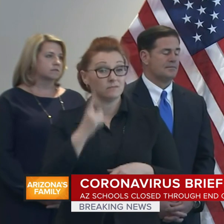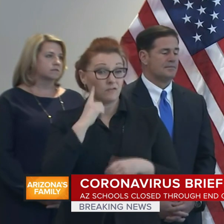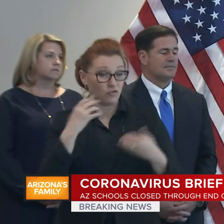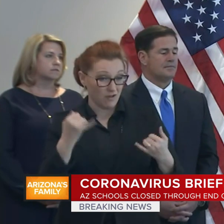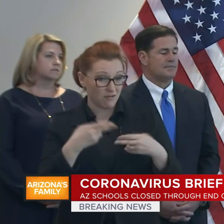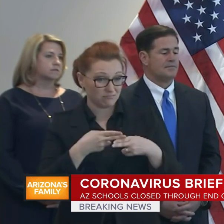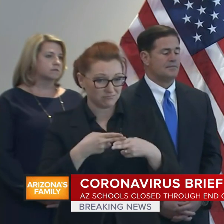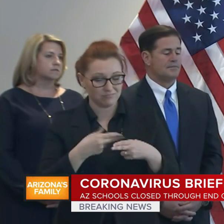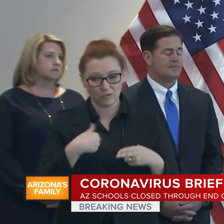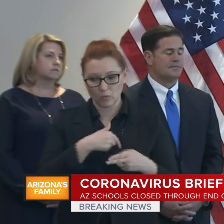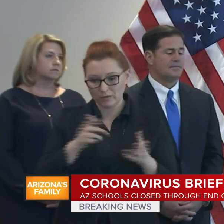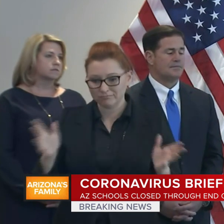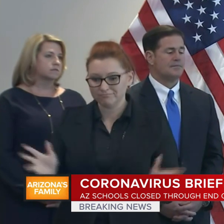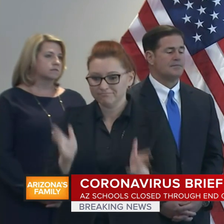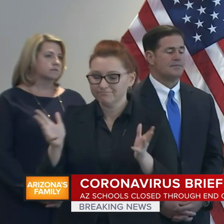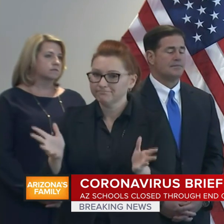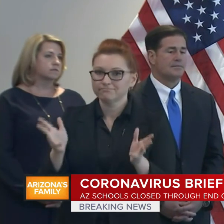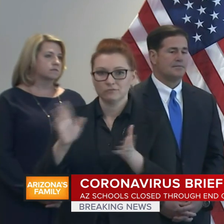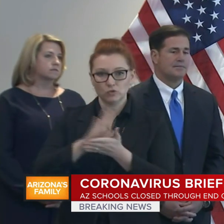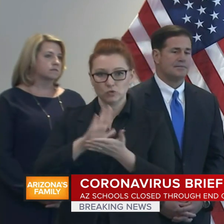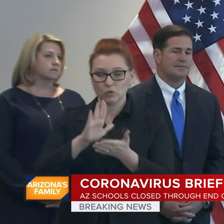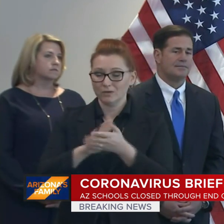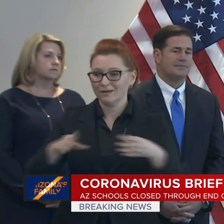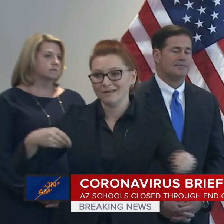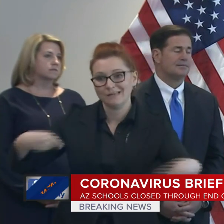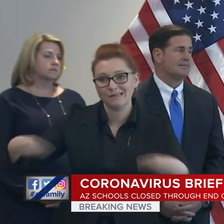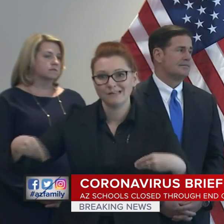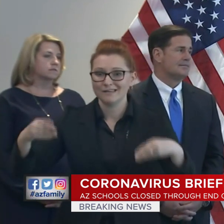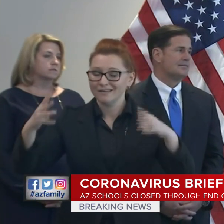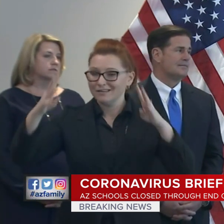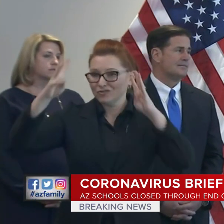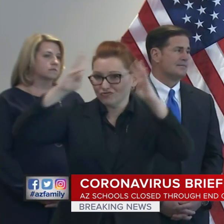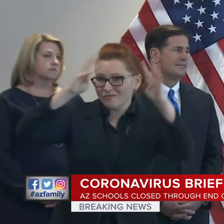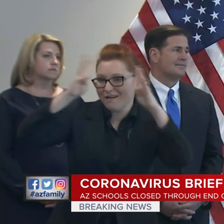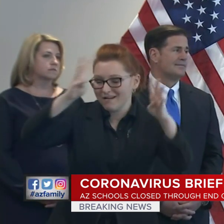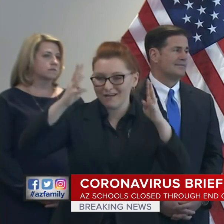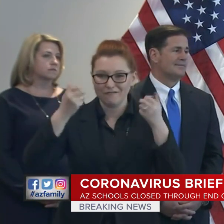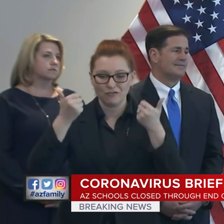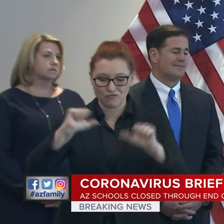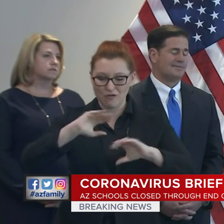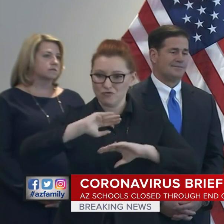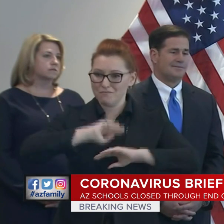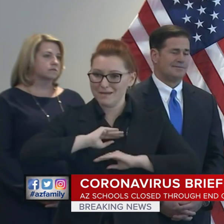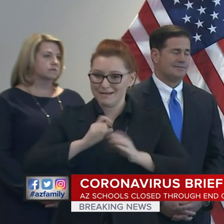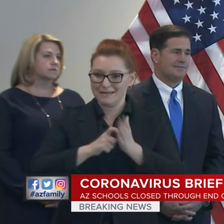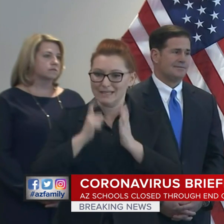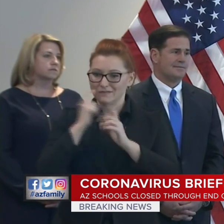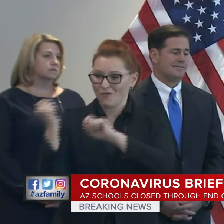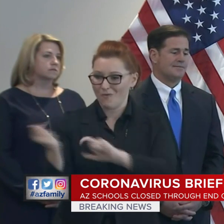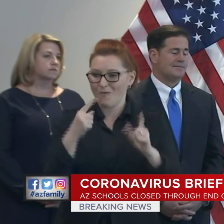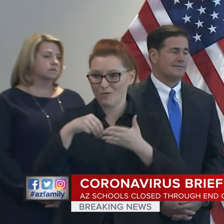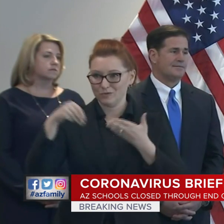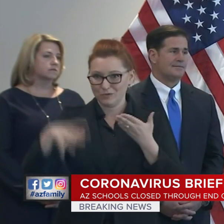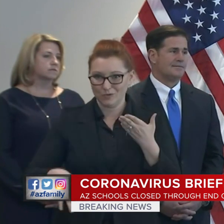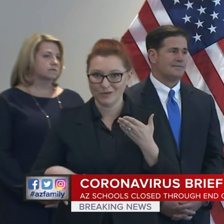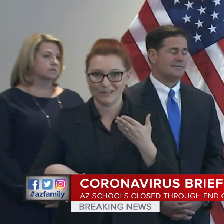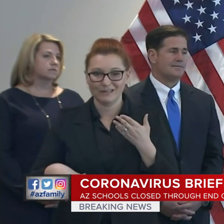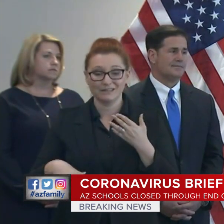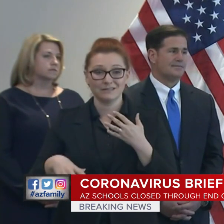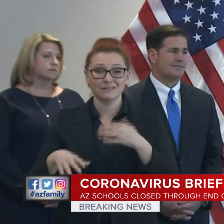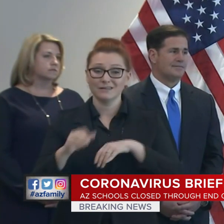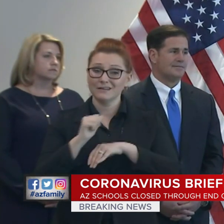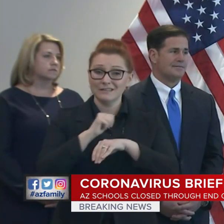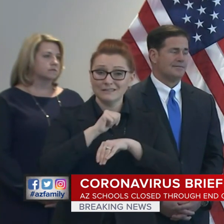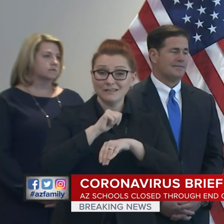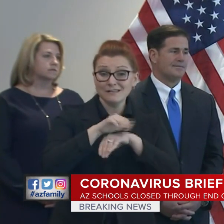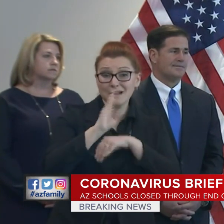encouraged schools to be as flexible and creative as possible to meet all of our students' needs, sending take-home